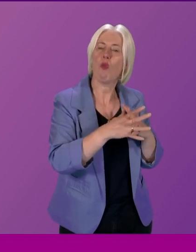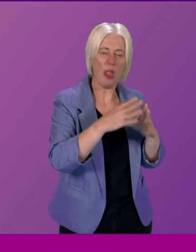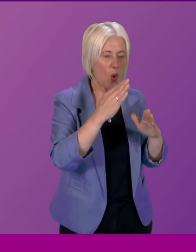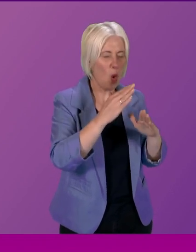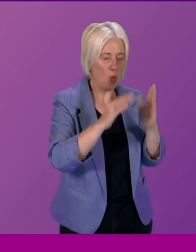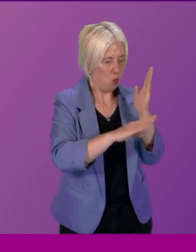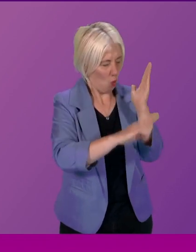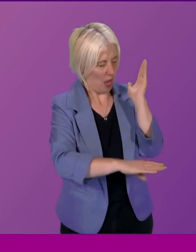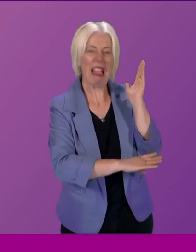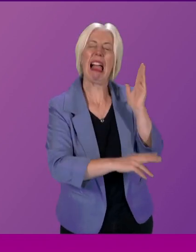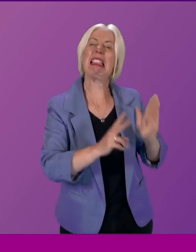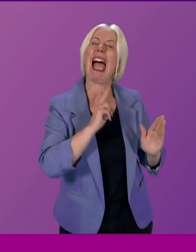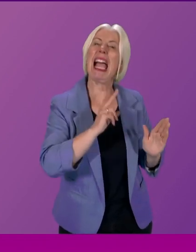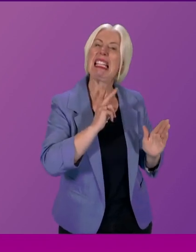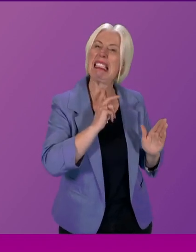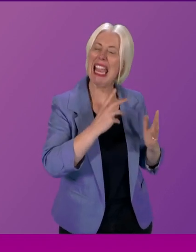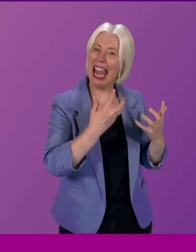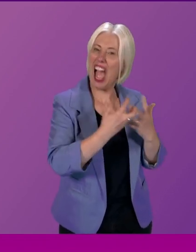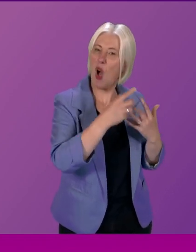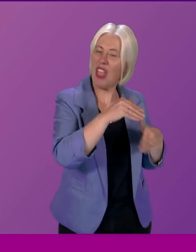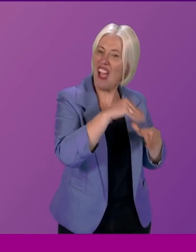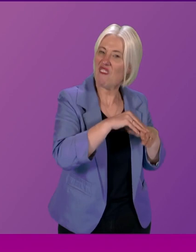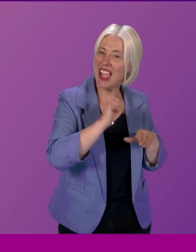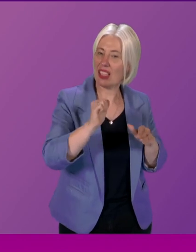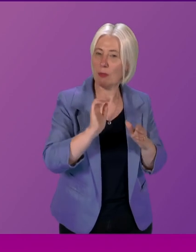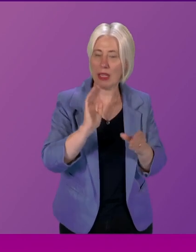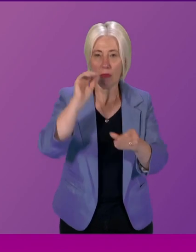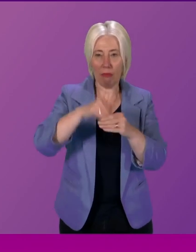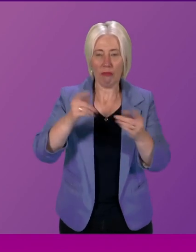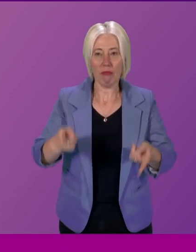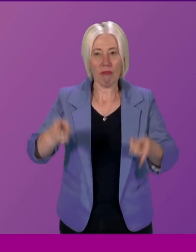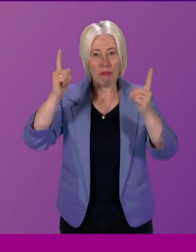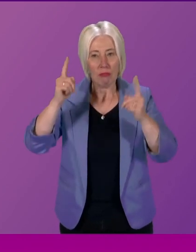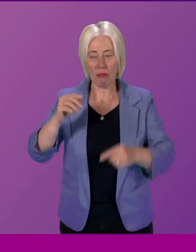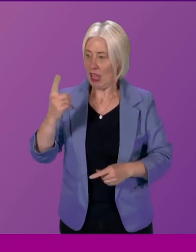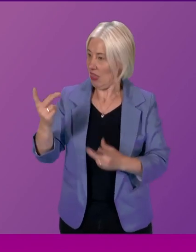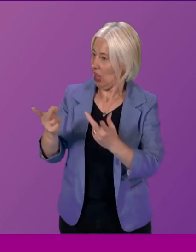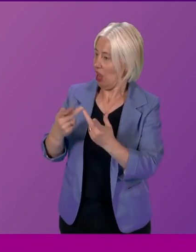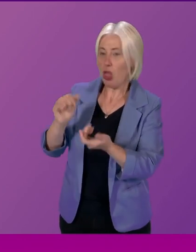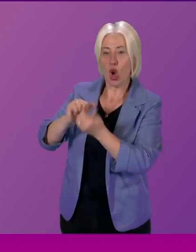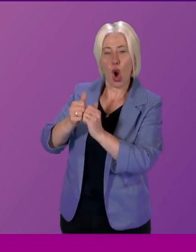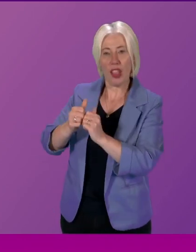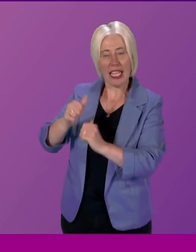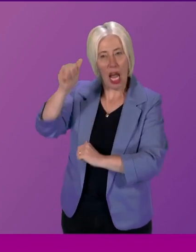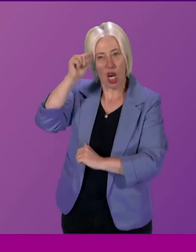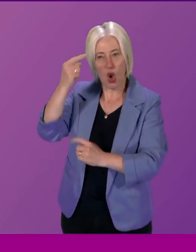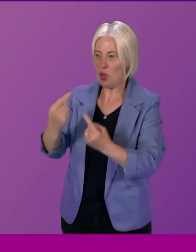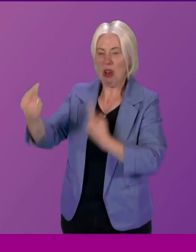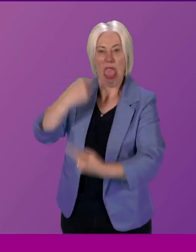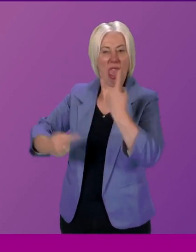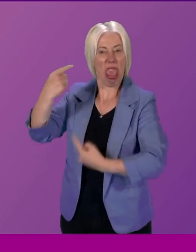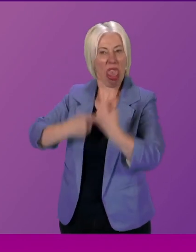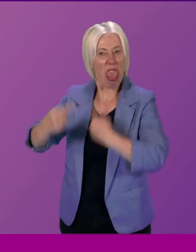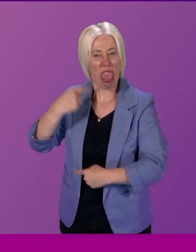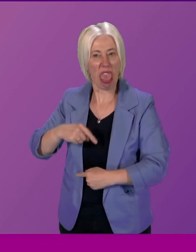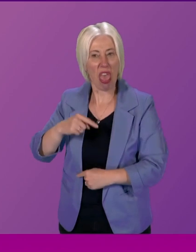I spoke only the other day to my colleague Emma Harper about the frankly bullying she receives via social media for her sterling